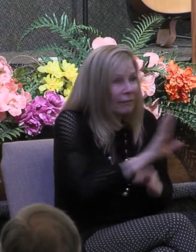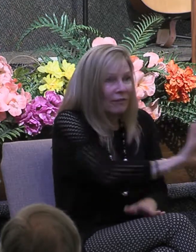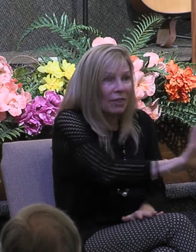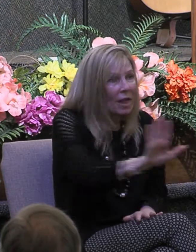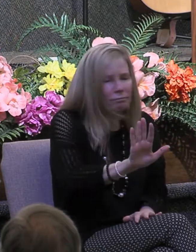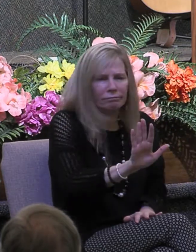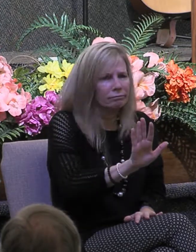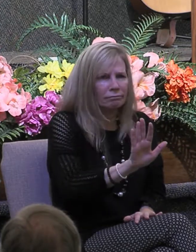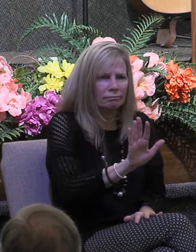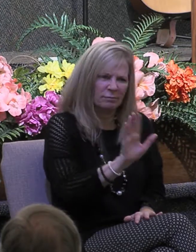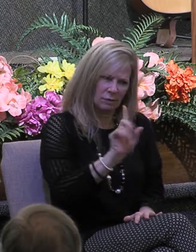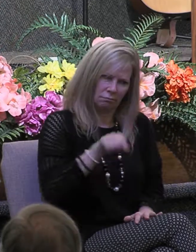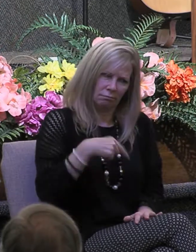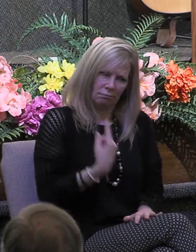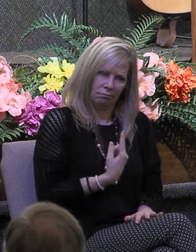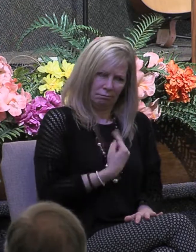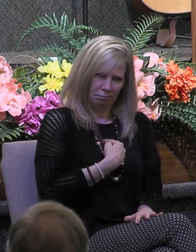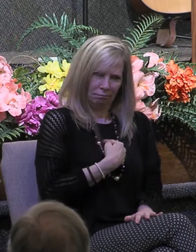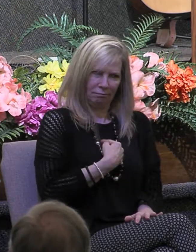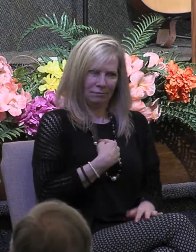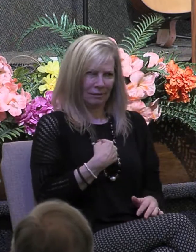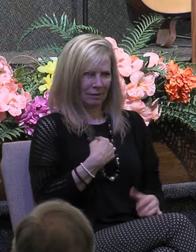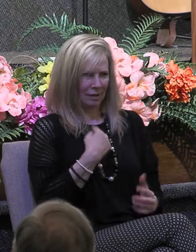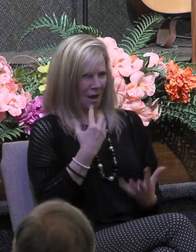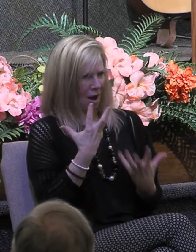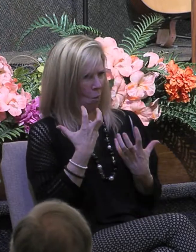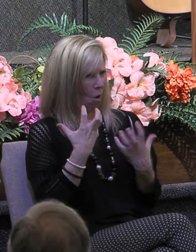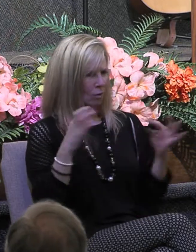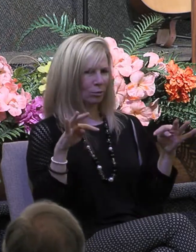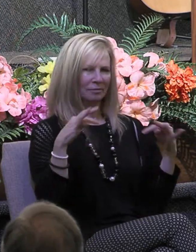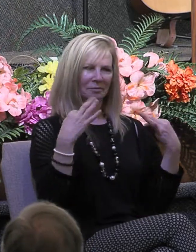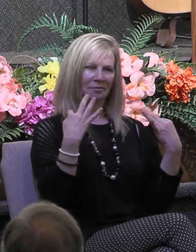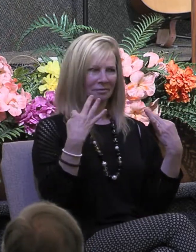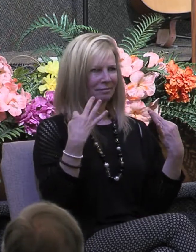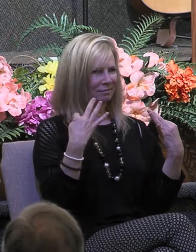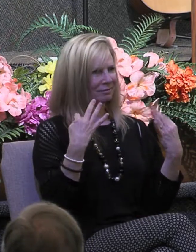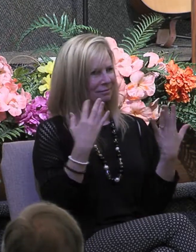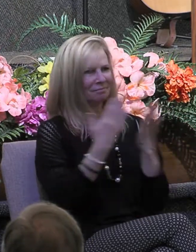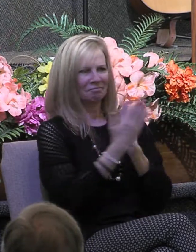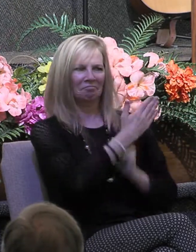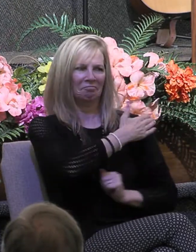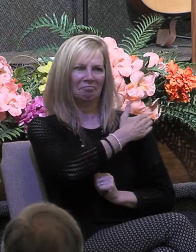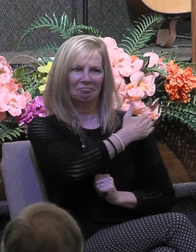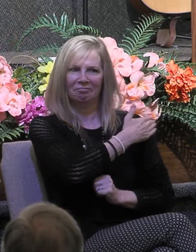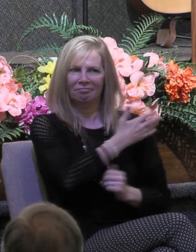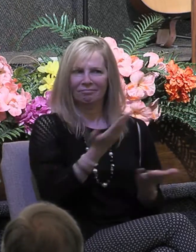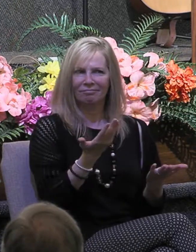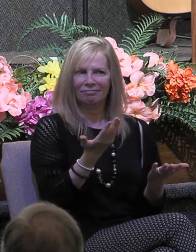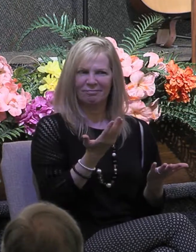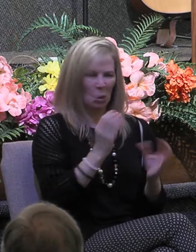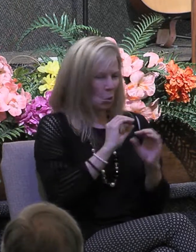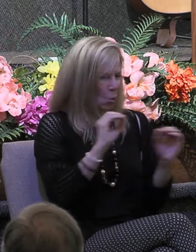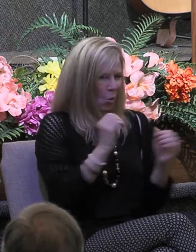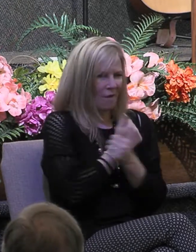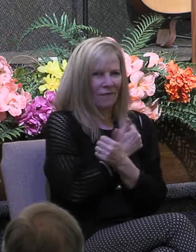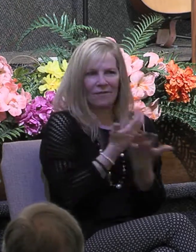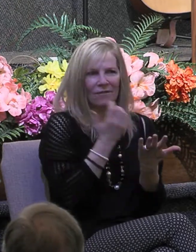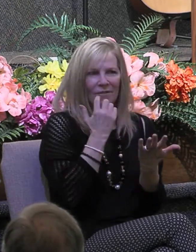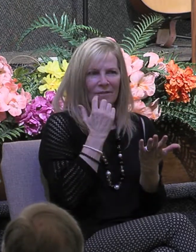their sake not for the ones they were teaching it was loveless speaking even if the content was true it was loveless